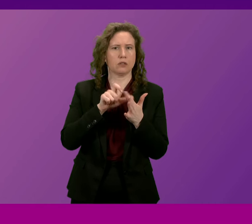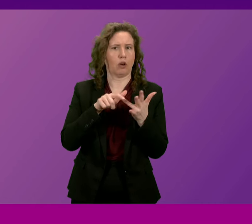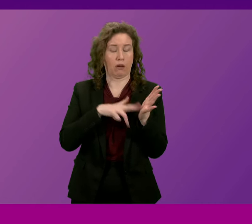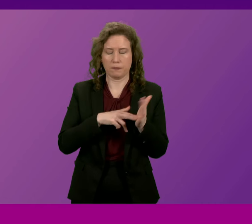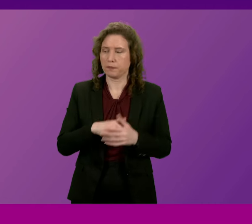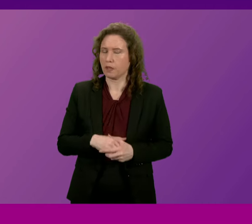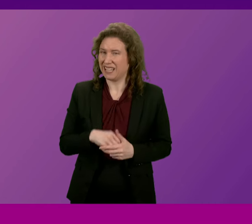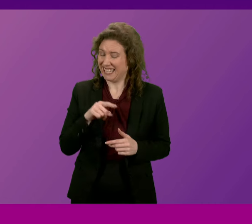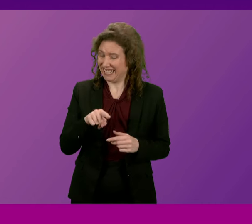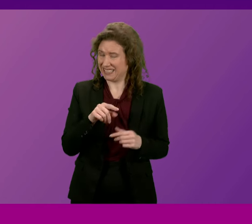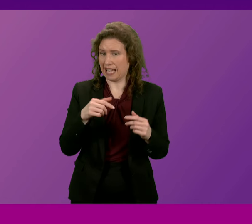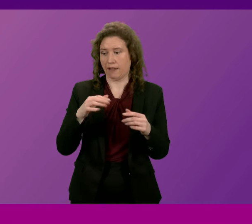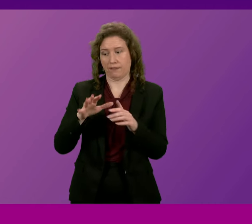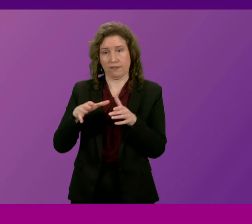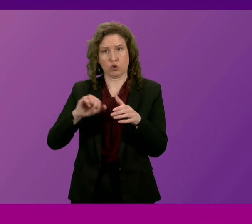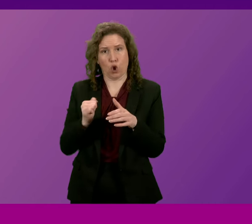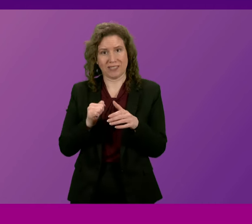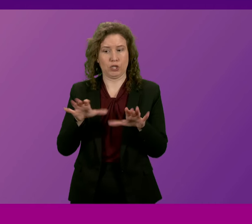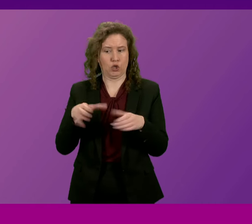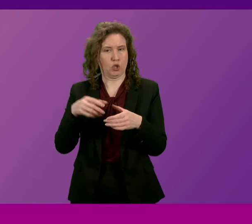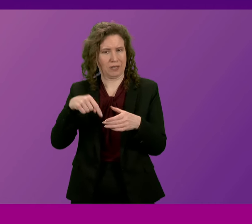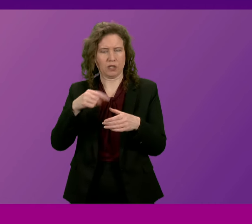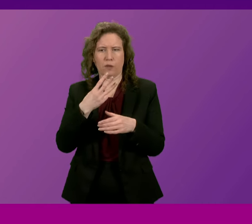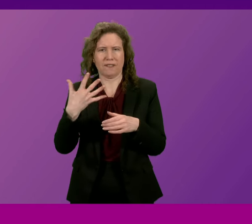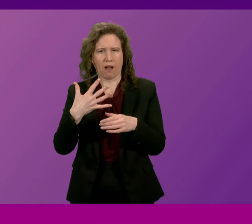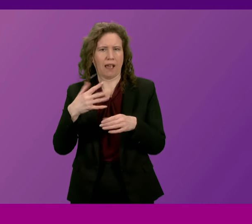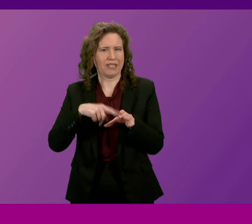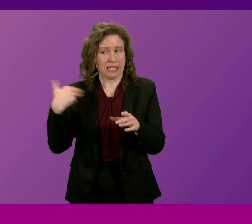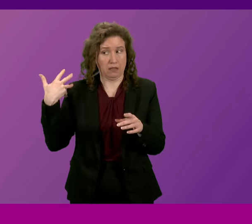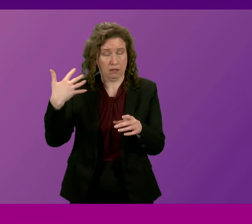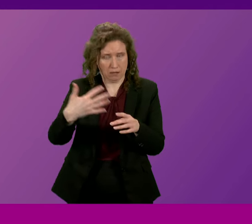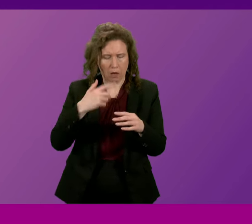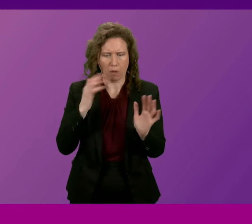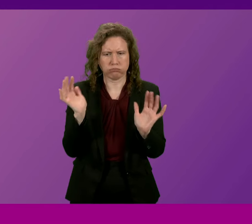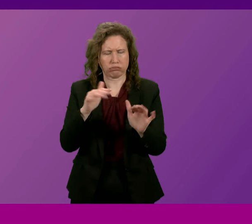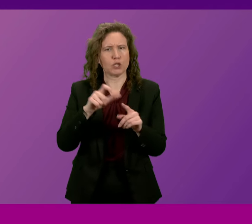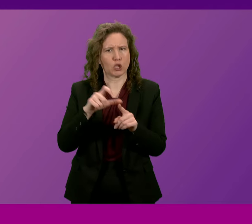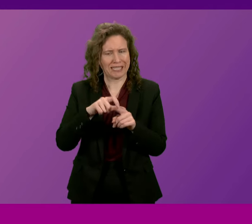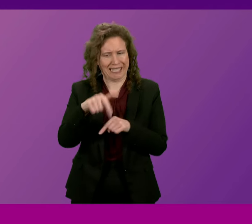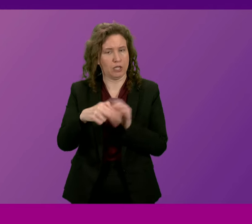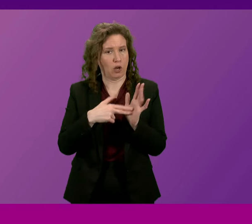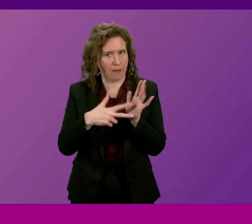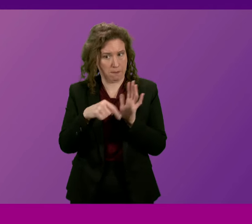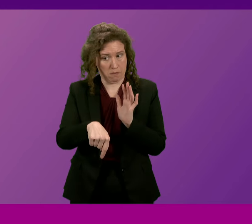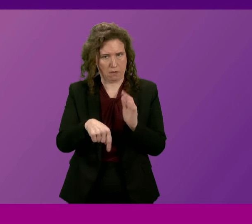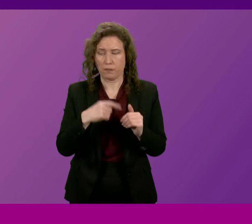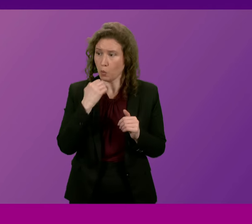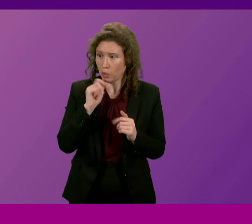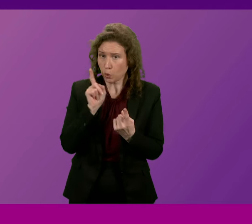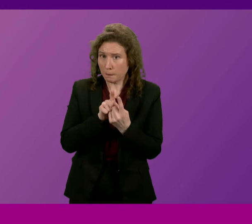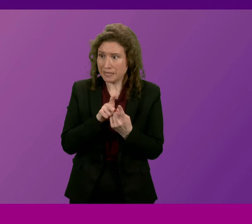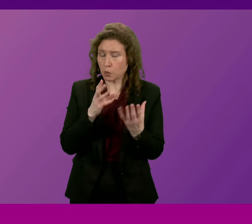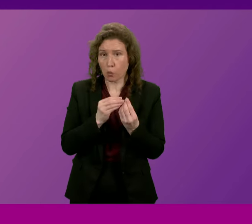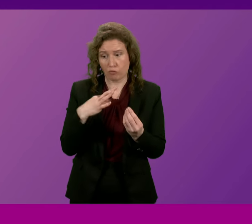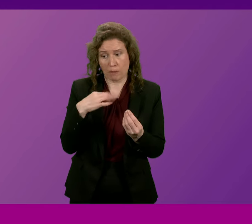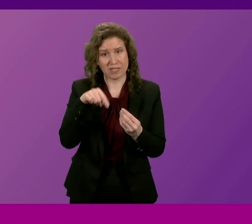approaches its 35th anniversary family gathering in Dundee on the 9th of November, can I ask the First Minister if the Scottish Government will meet with representatives